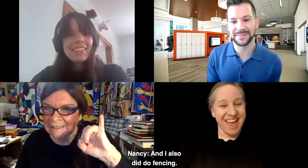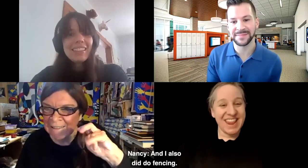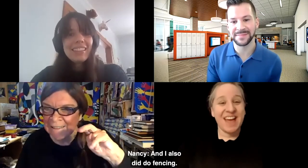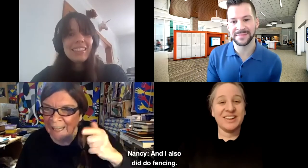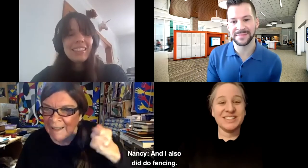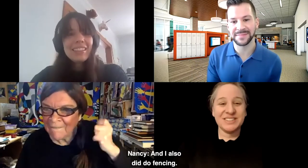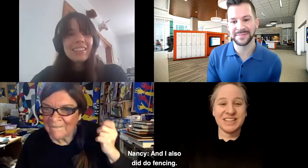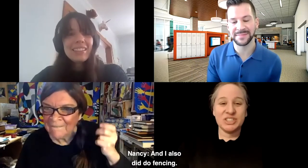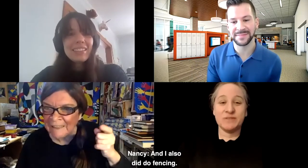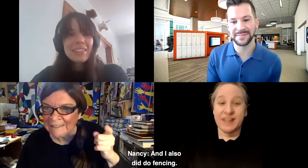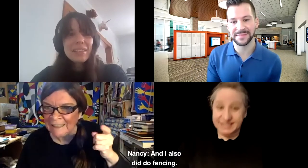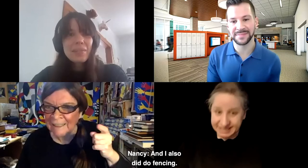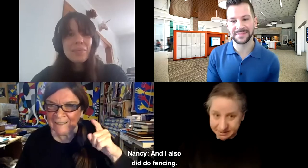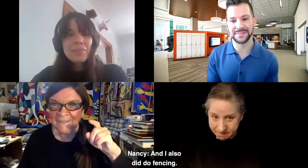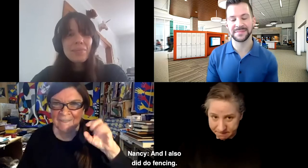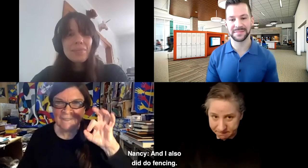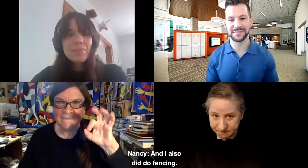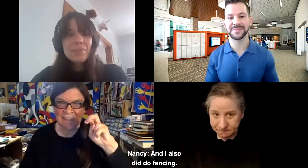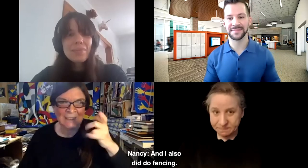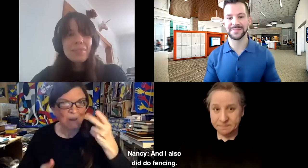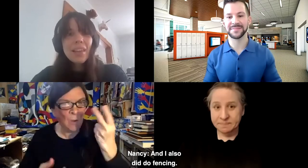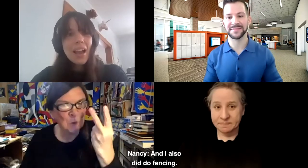And I also did do fencing.